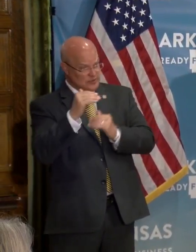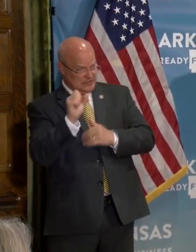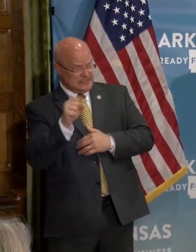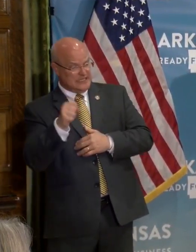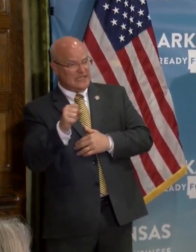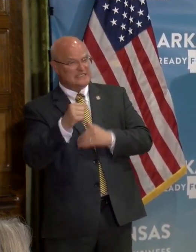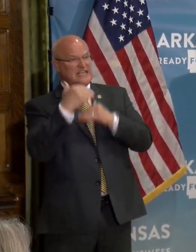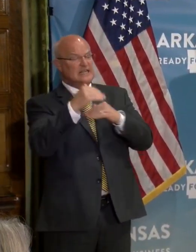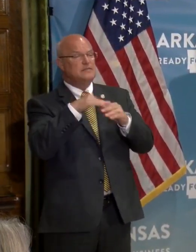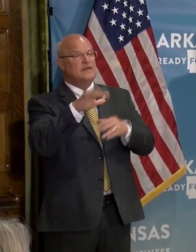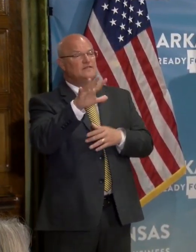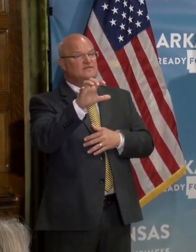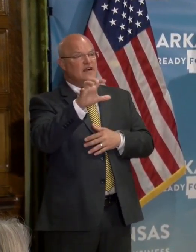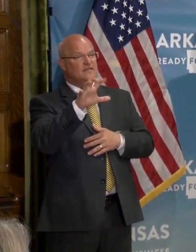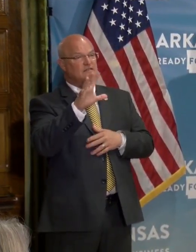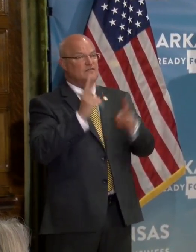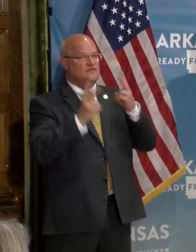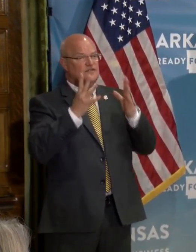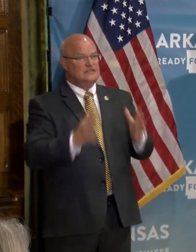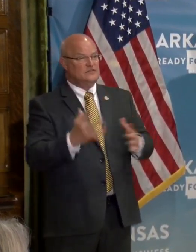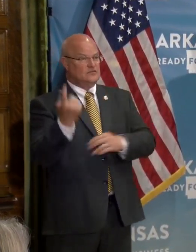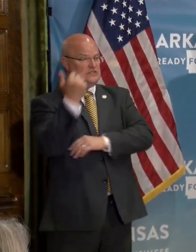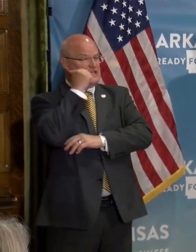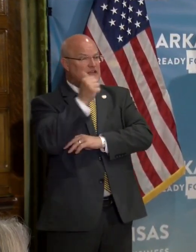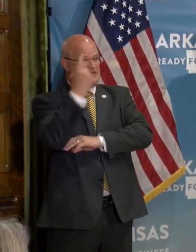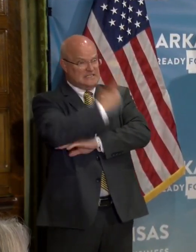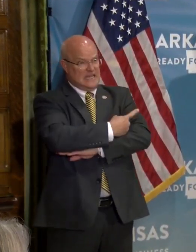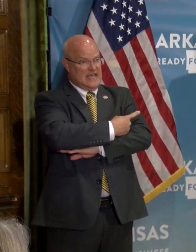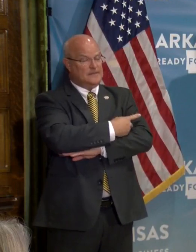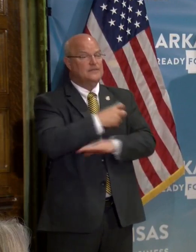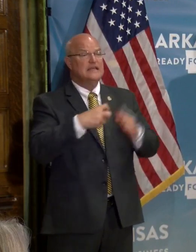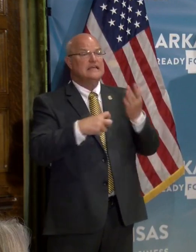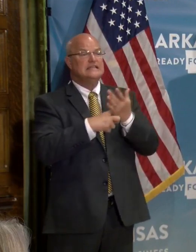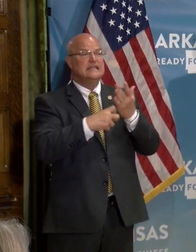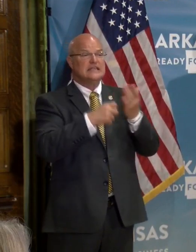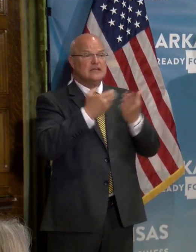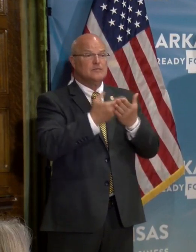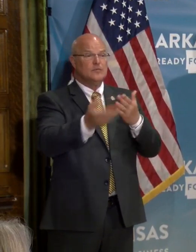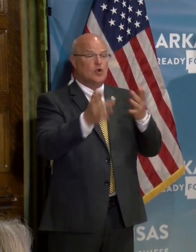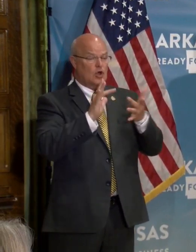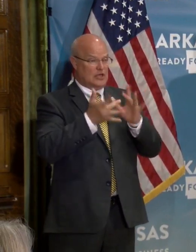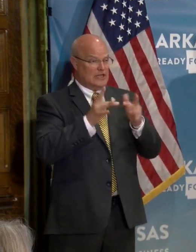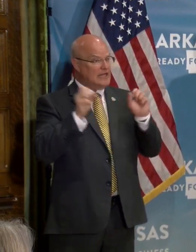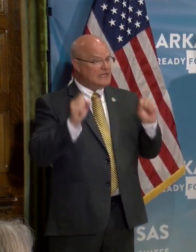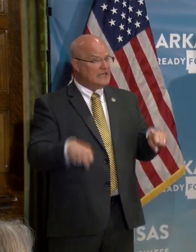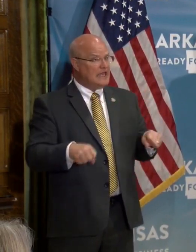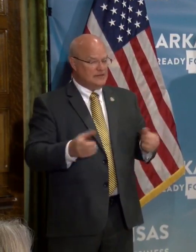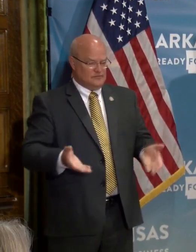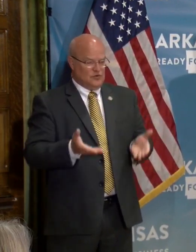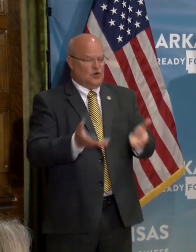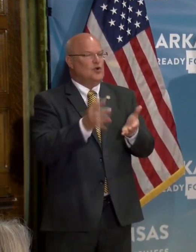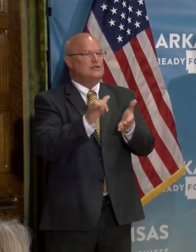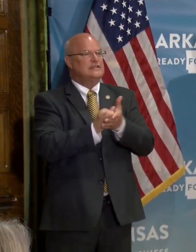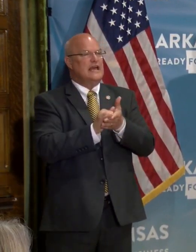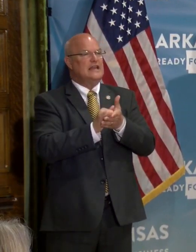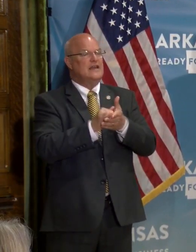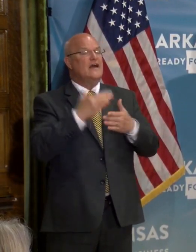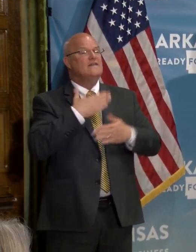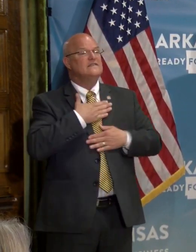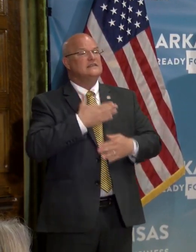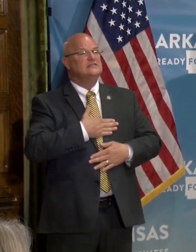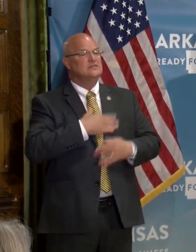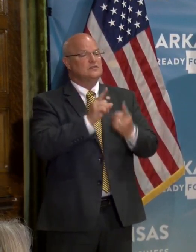limited to 500 visitors per day. Tickets can be purchased online and we encourage that physical